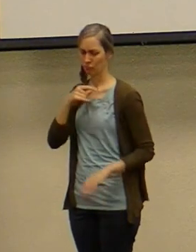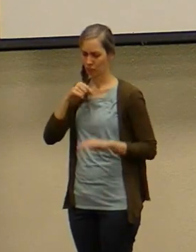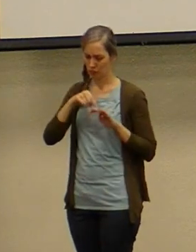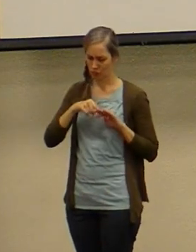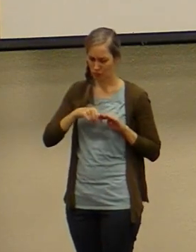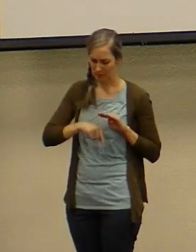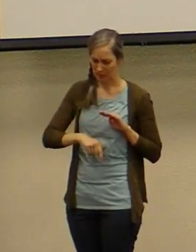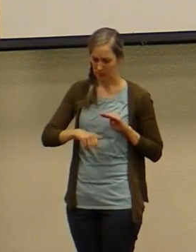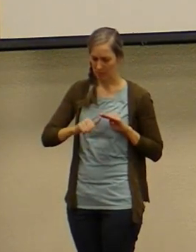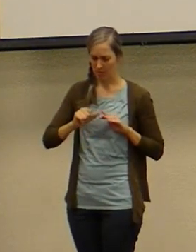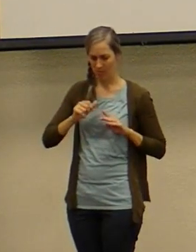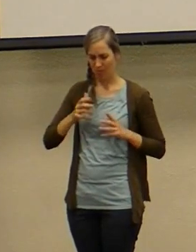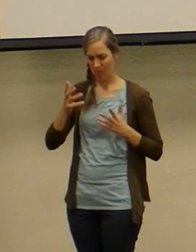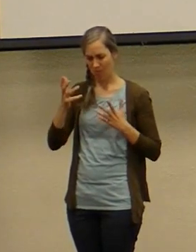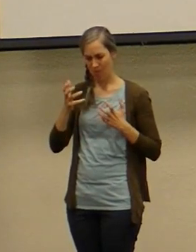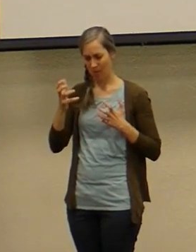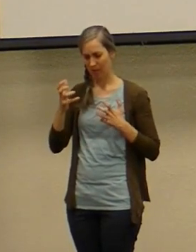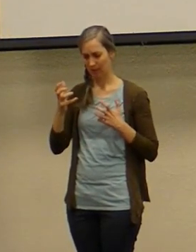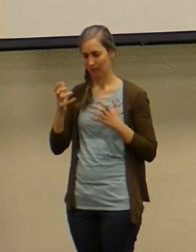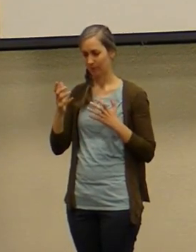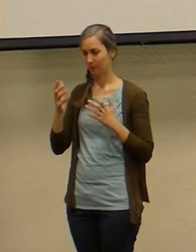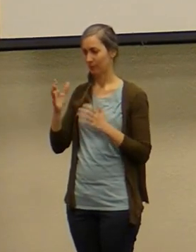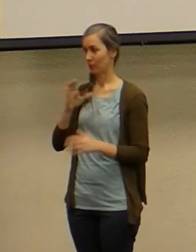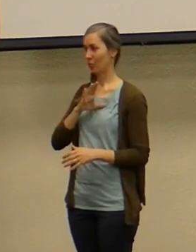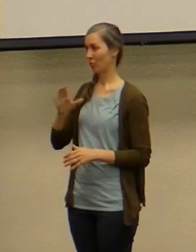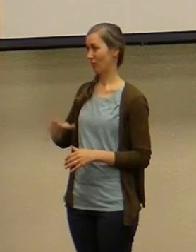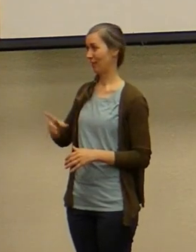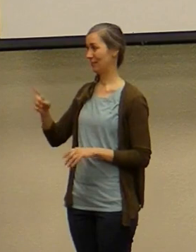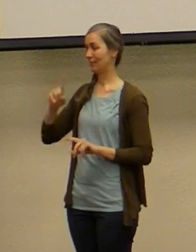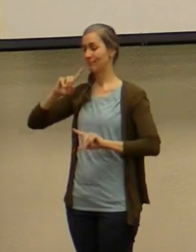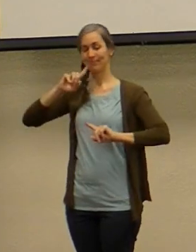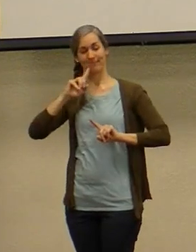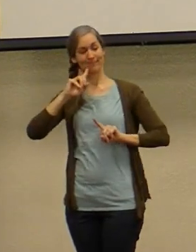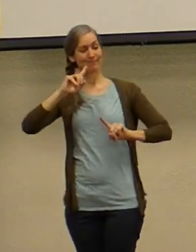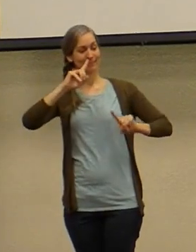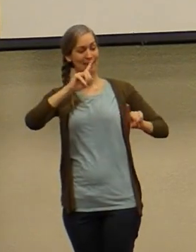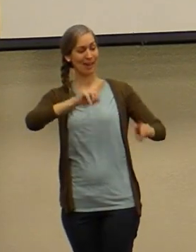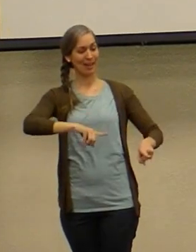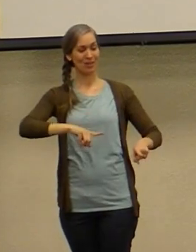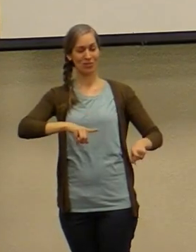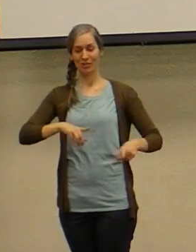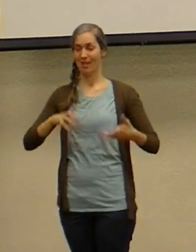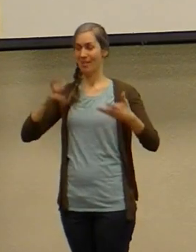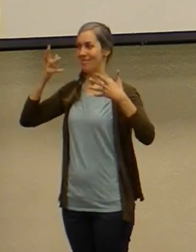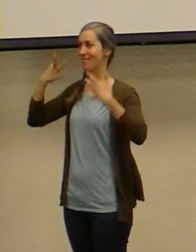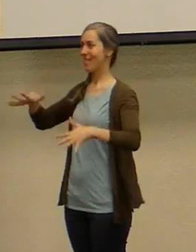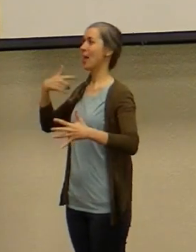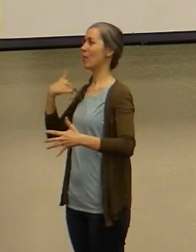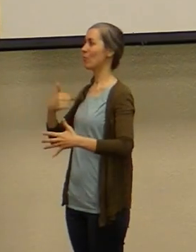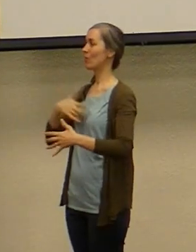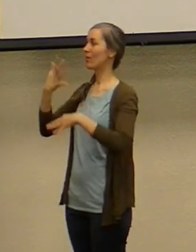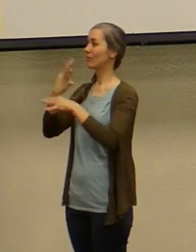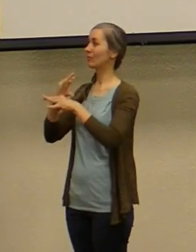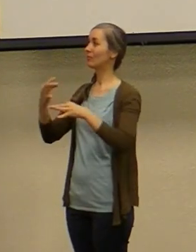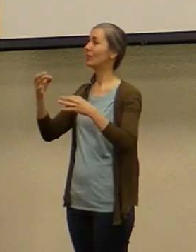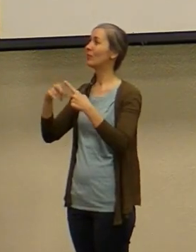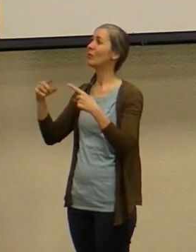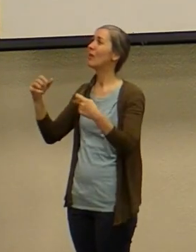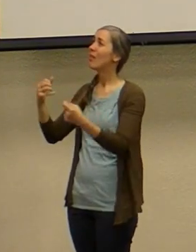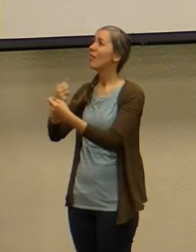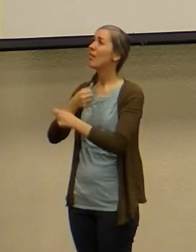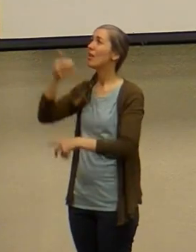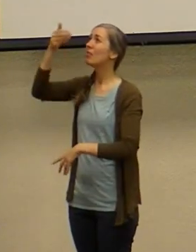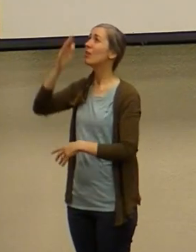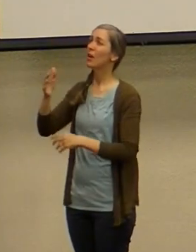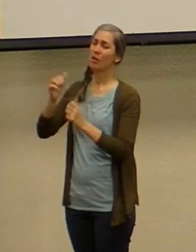answered by Christ we're free to shema we're free to love the Lord